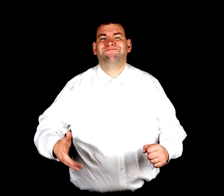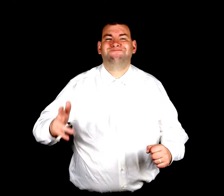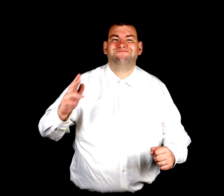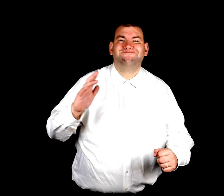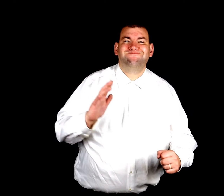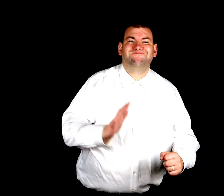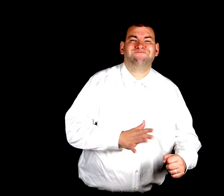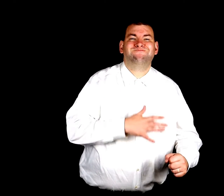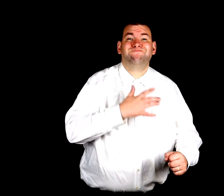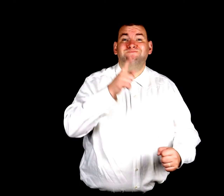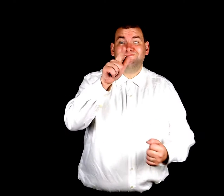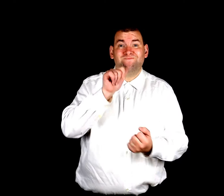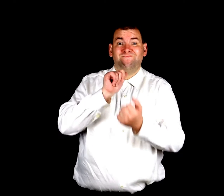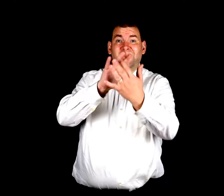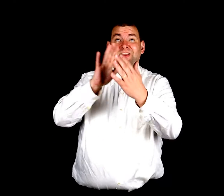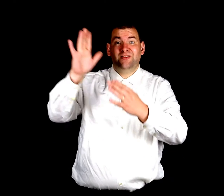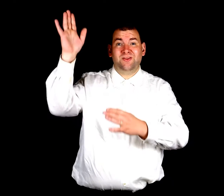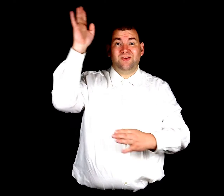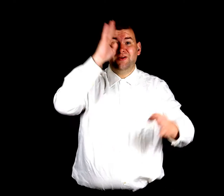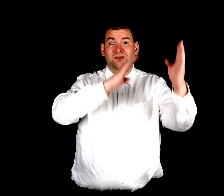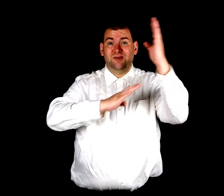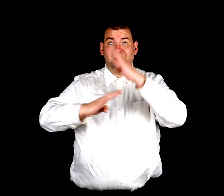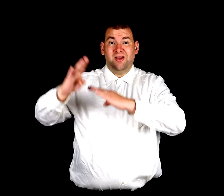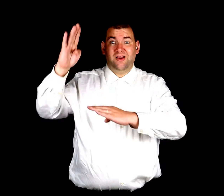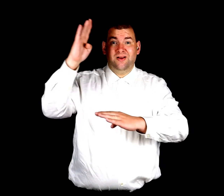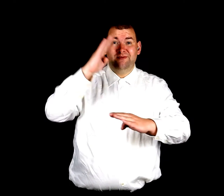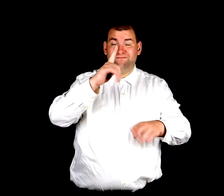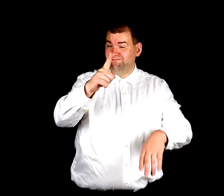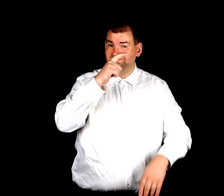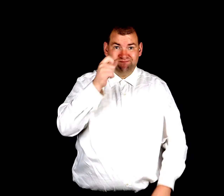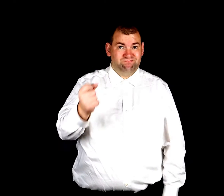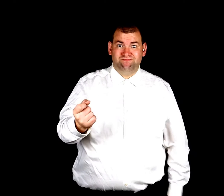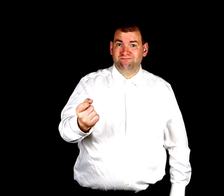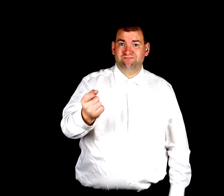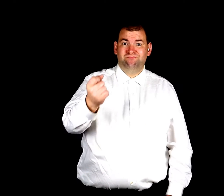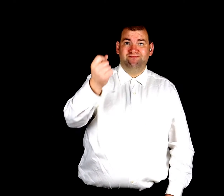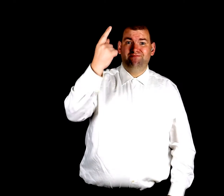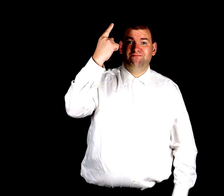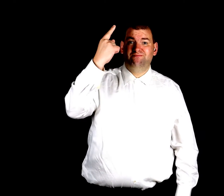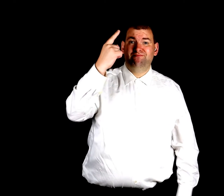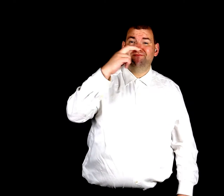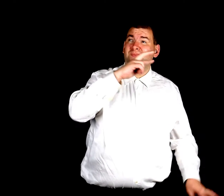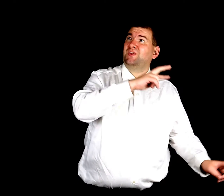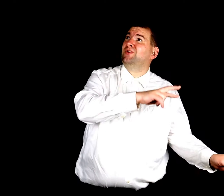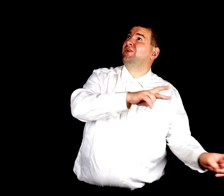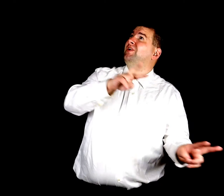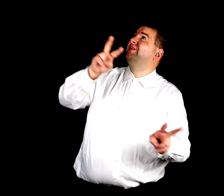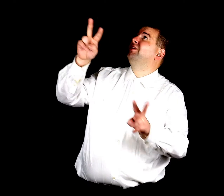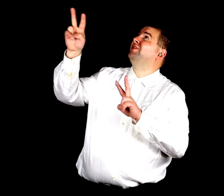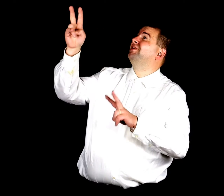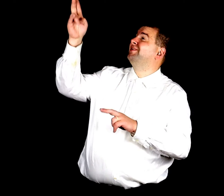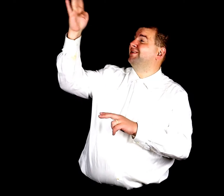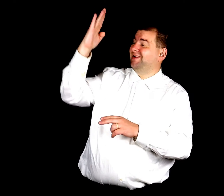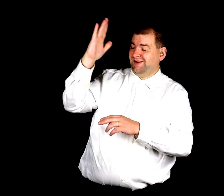If you're facing a child and you don't understand Just hold to God's